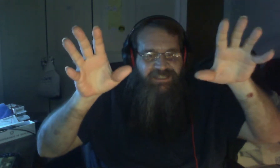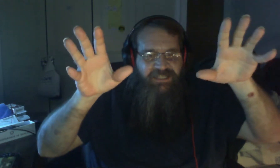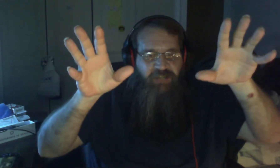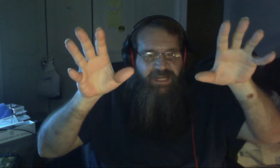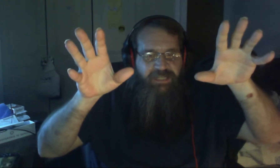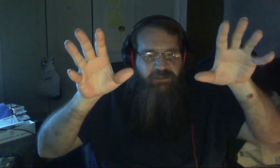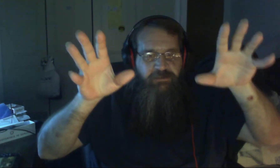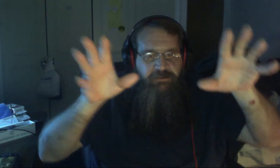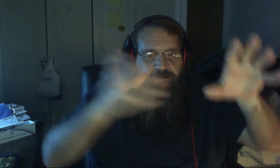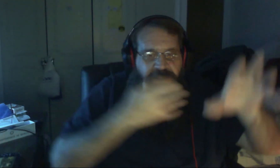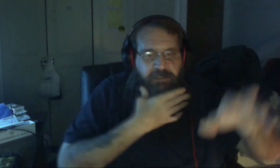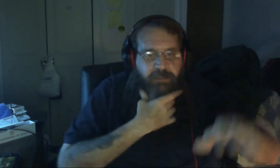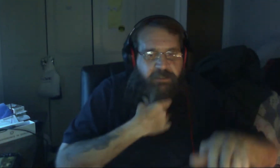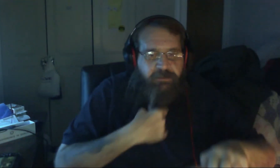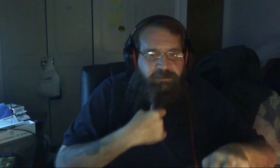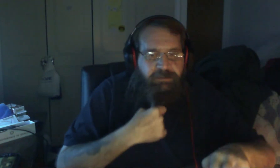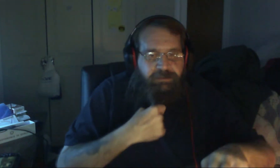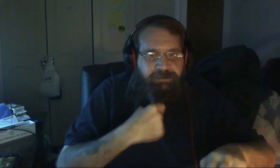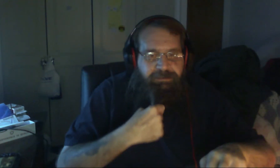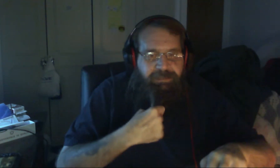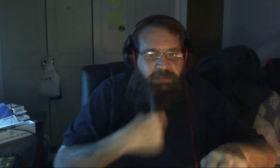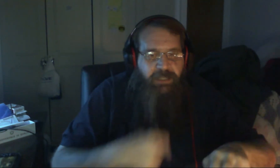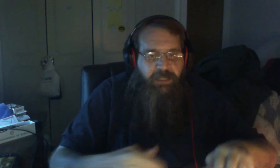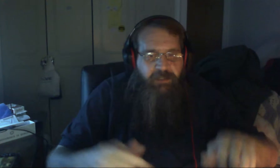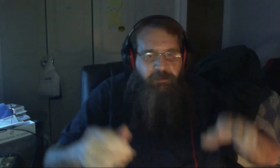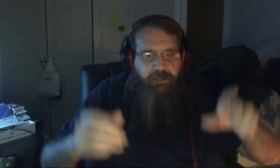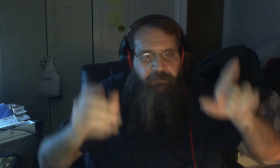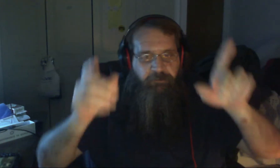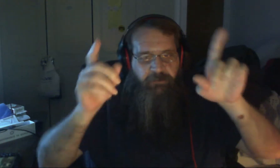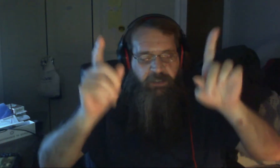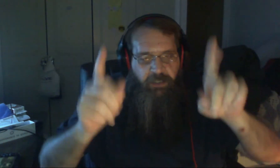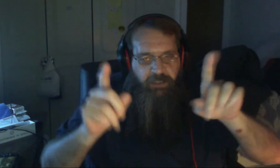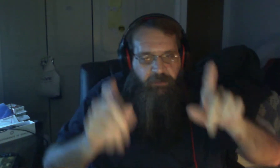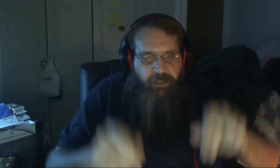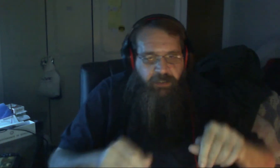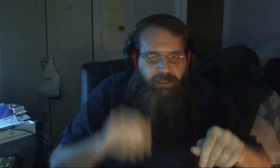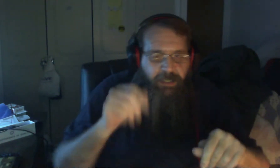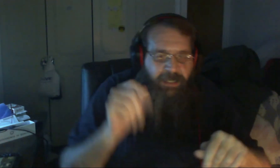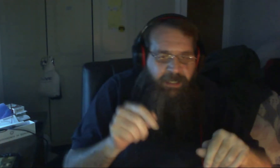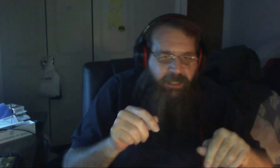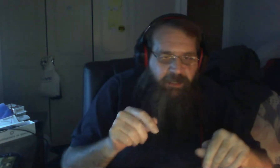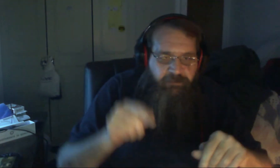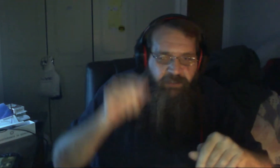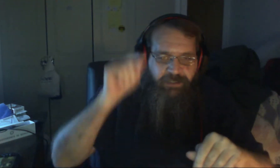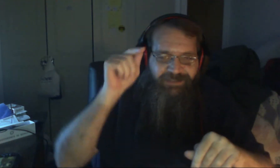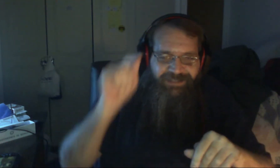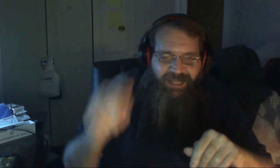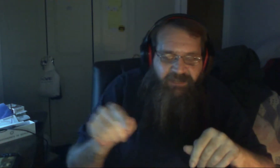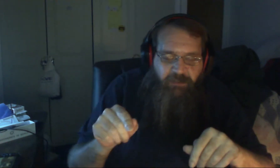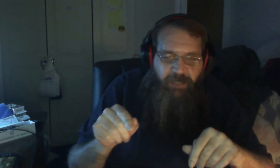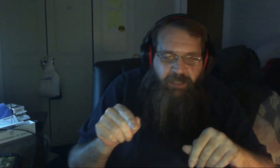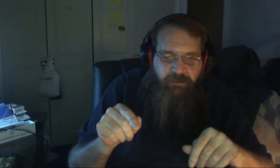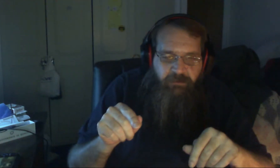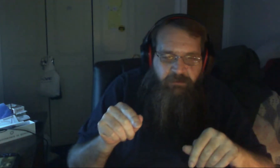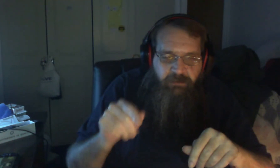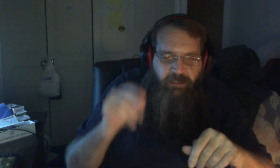dragon look at the beard got to be kind to the beard anyway I have Dan the man and